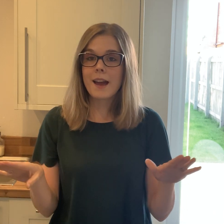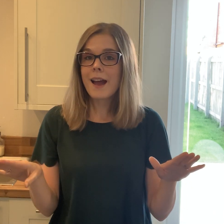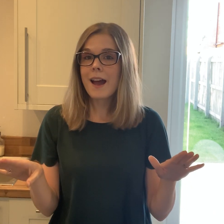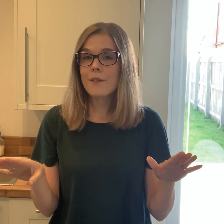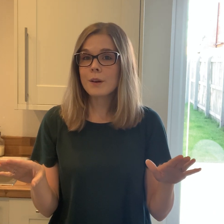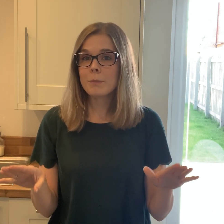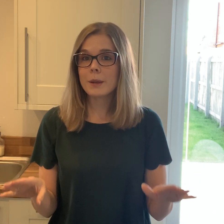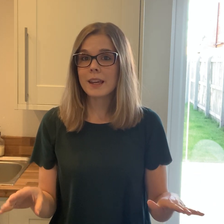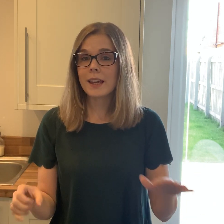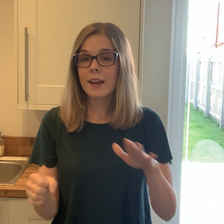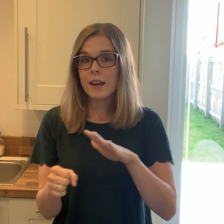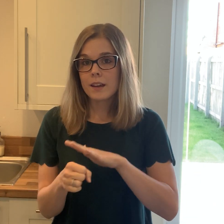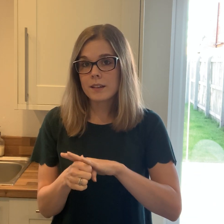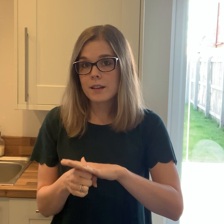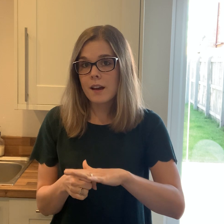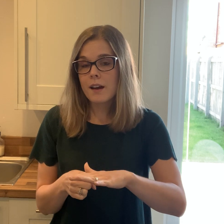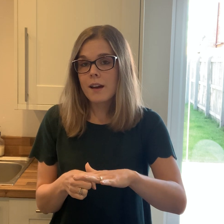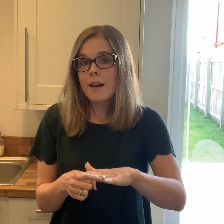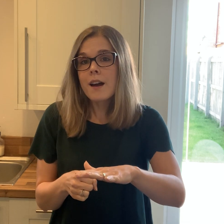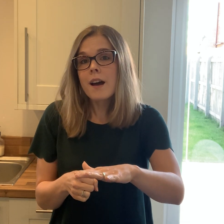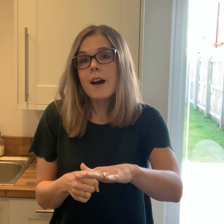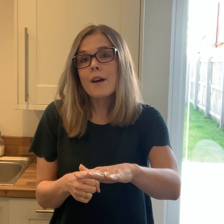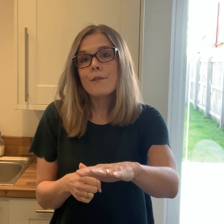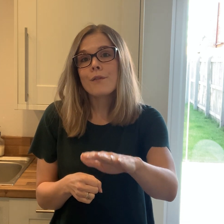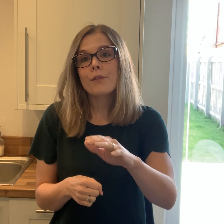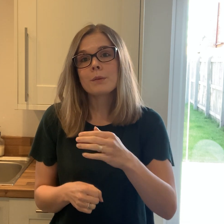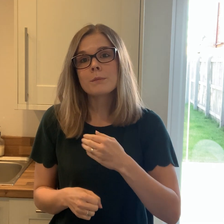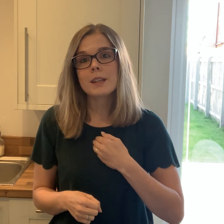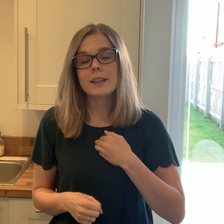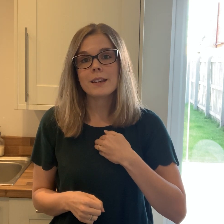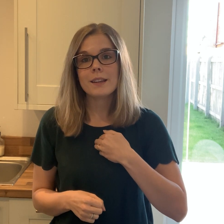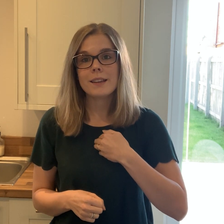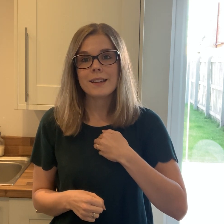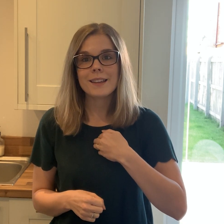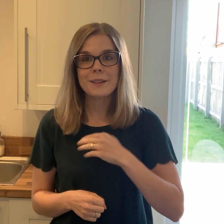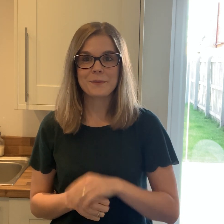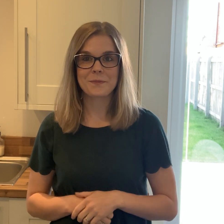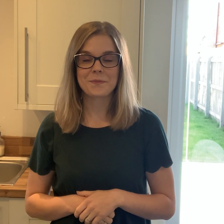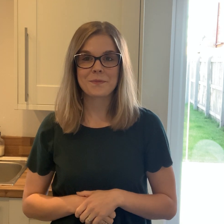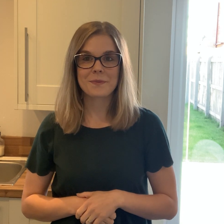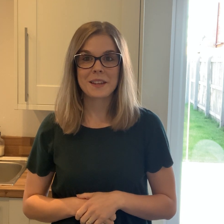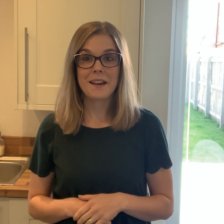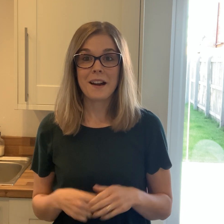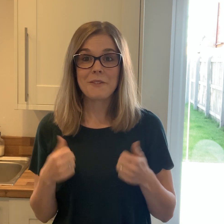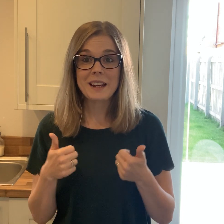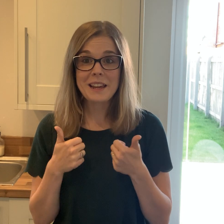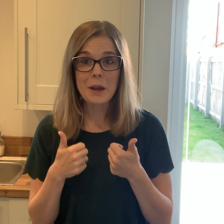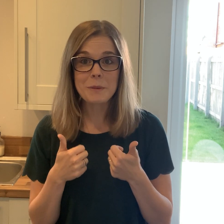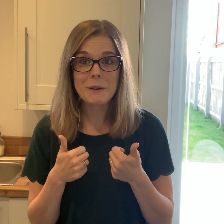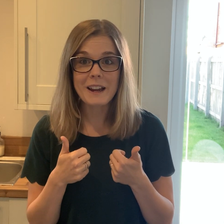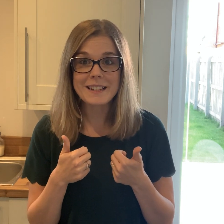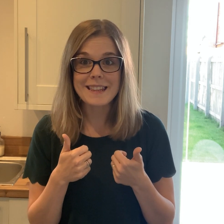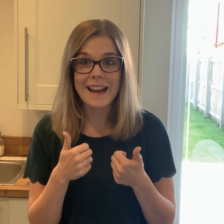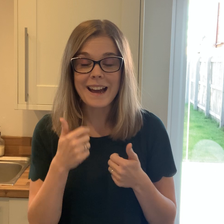Never be enough For me I really hope you liked that